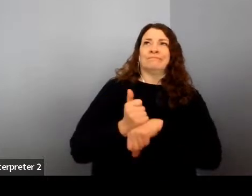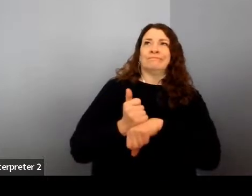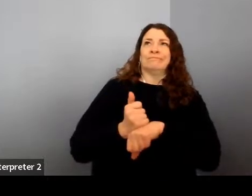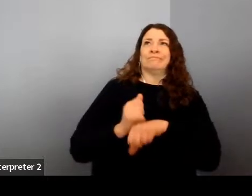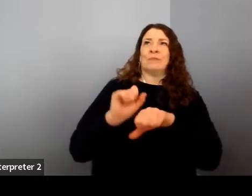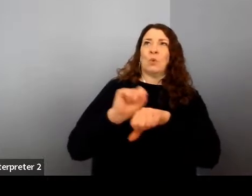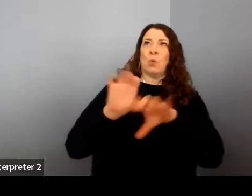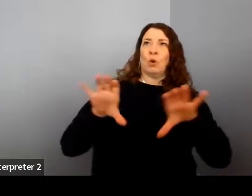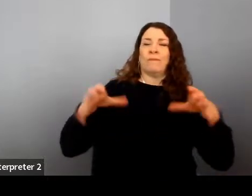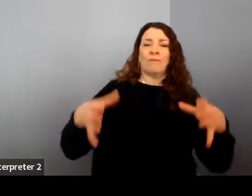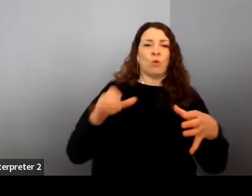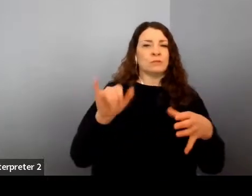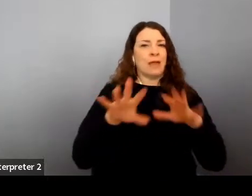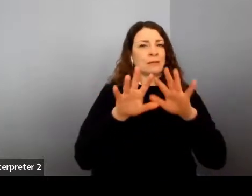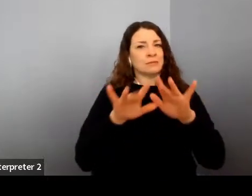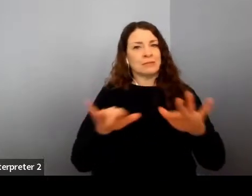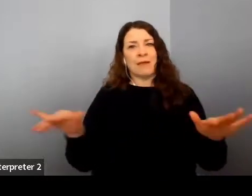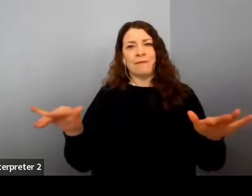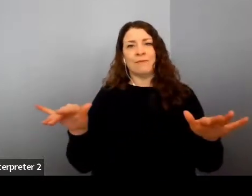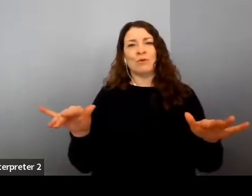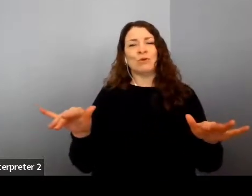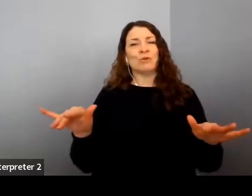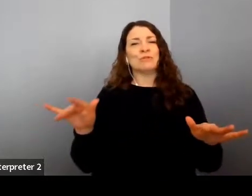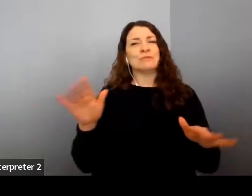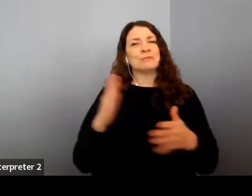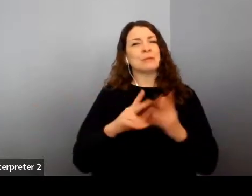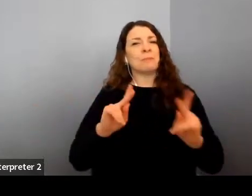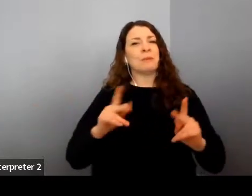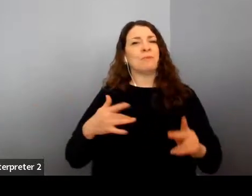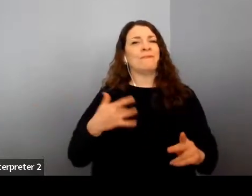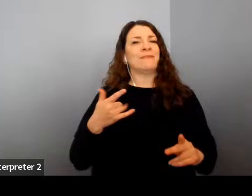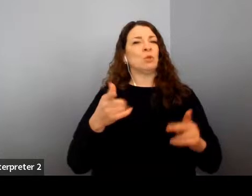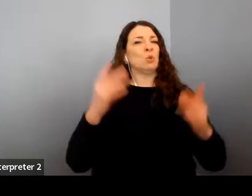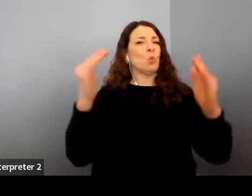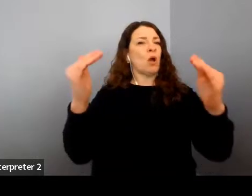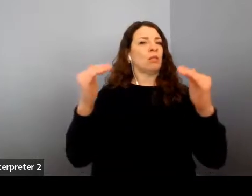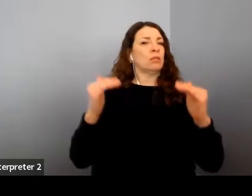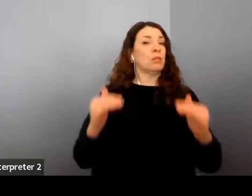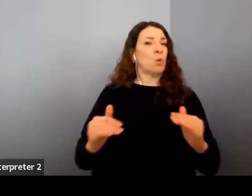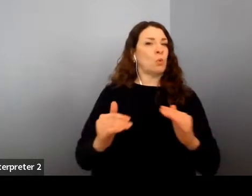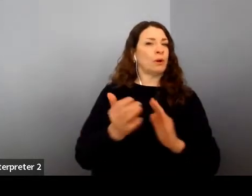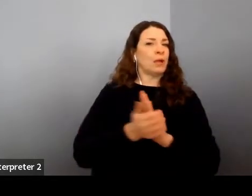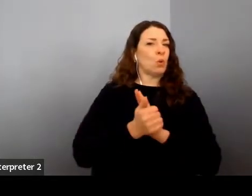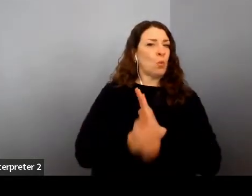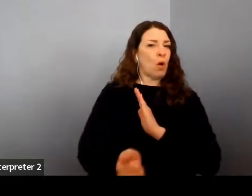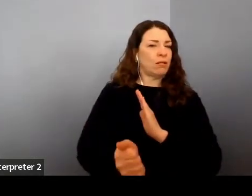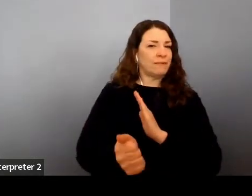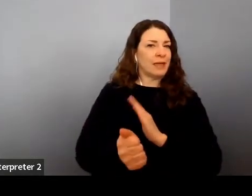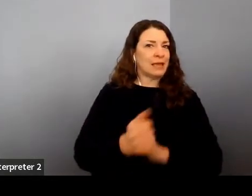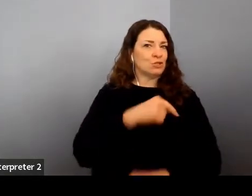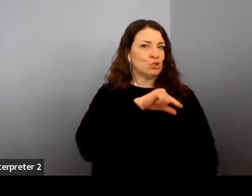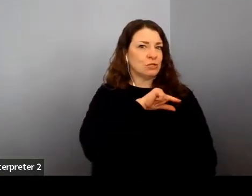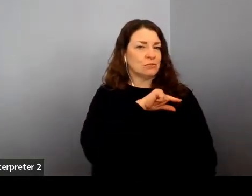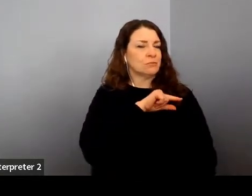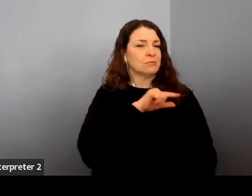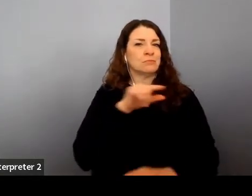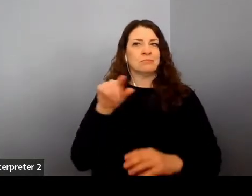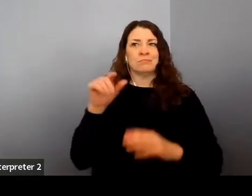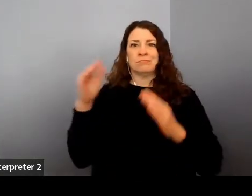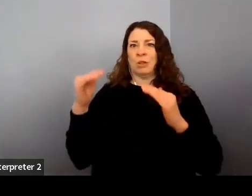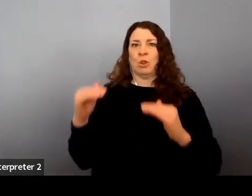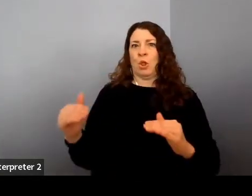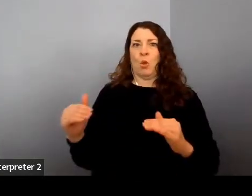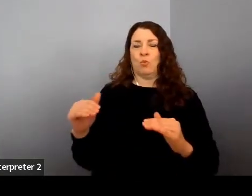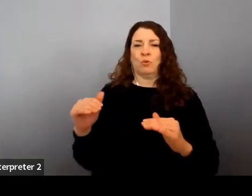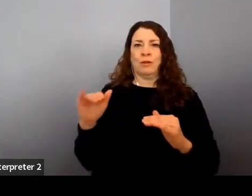situation that you're lowering qualifications or lowering the bar, but you're actually just lowering the barrier. So I